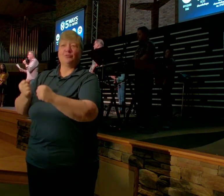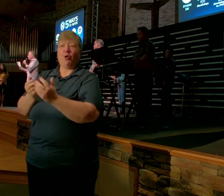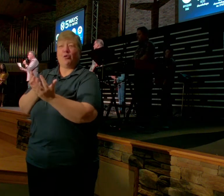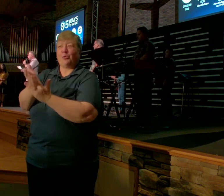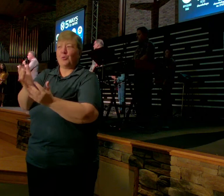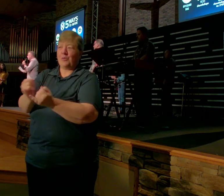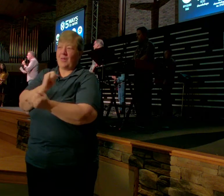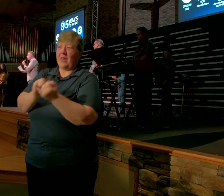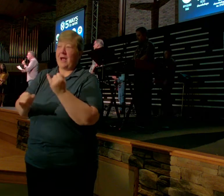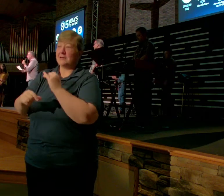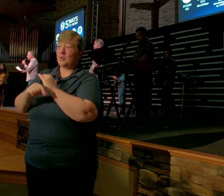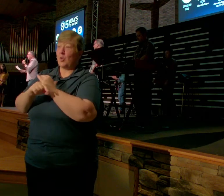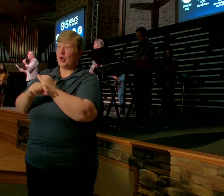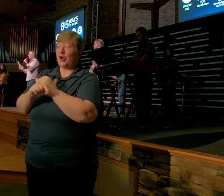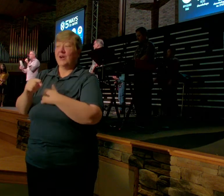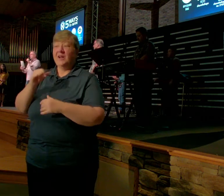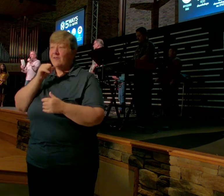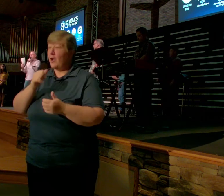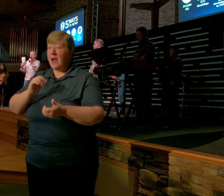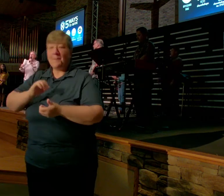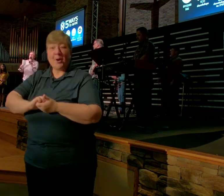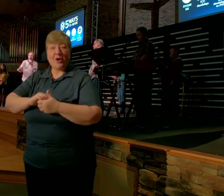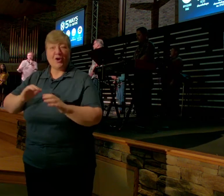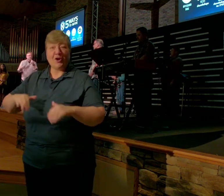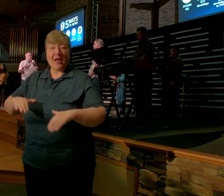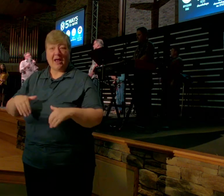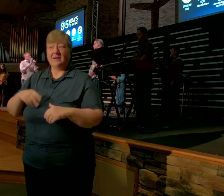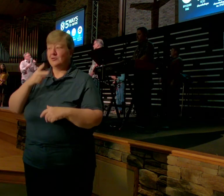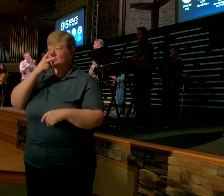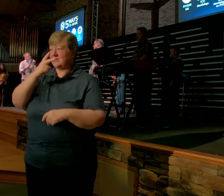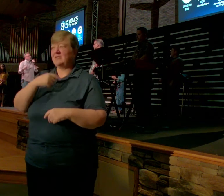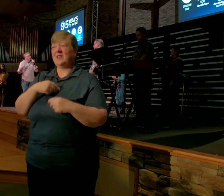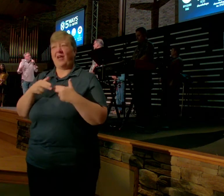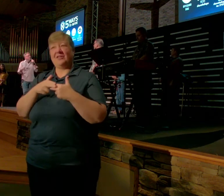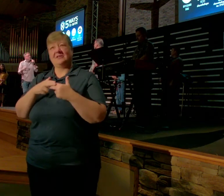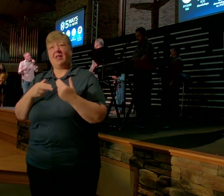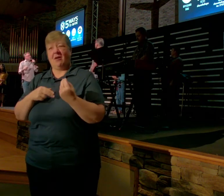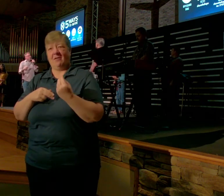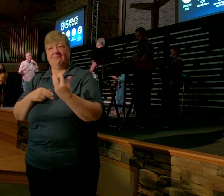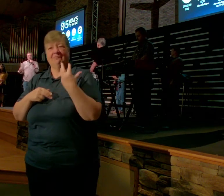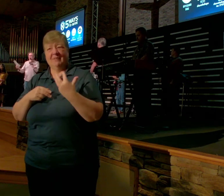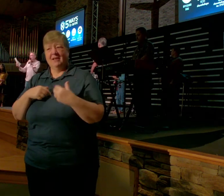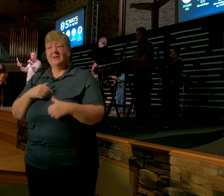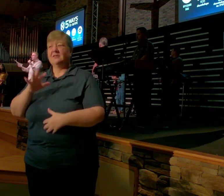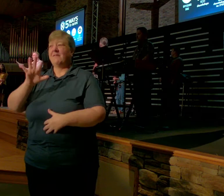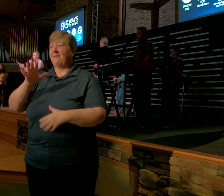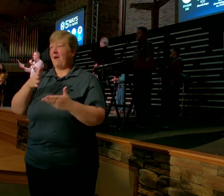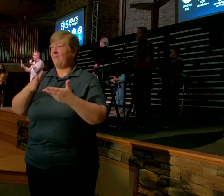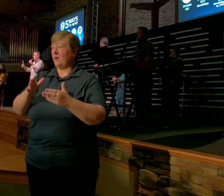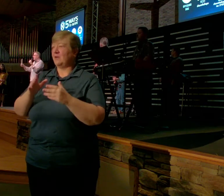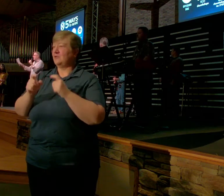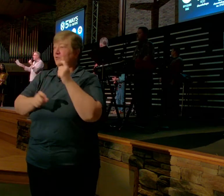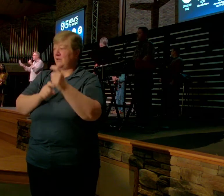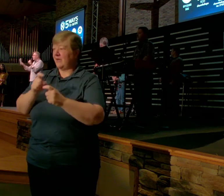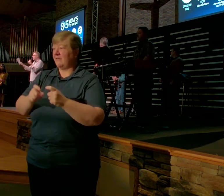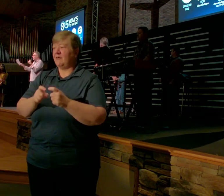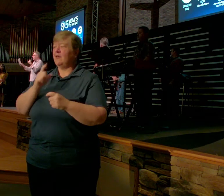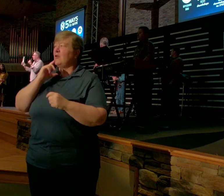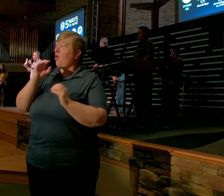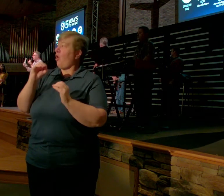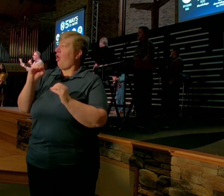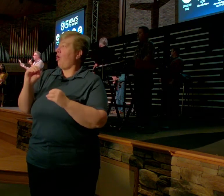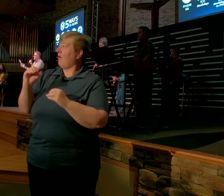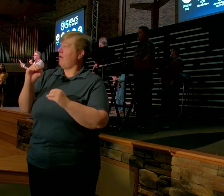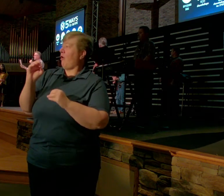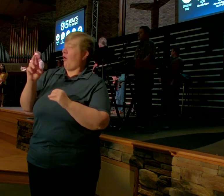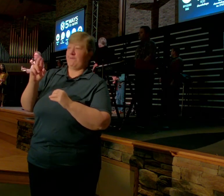if you've not partnered with us yet, you can see again on the slide there, there are five ways to give. There are offering boxes near the doors in both